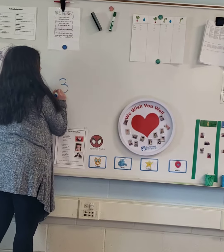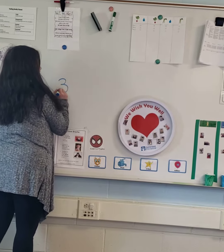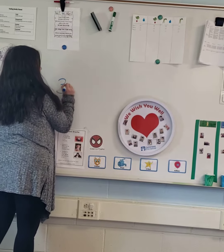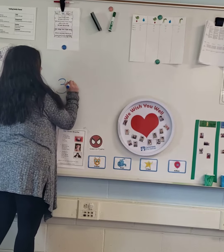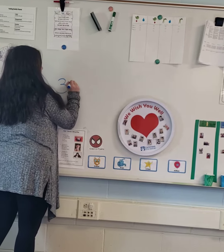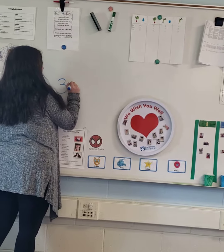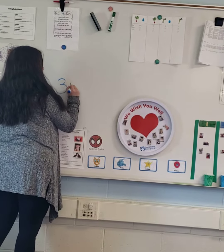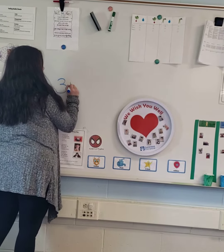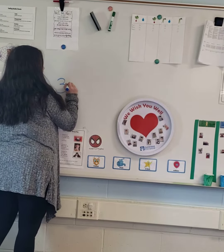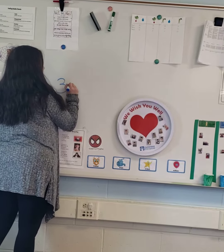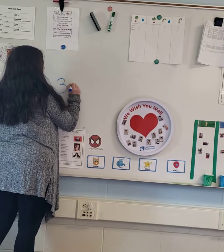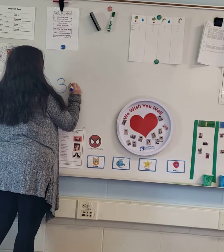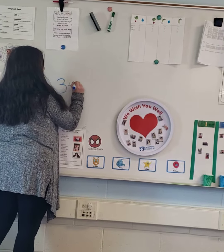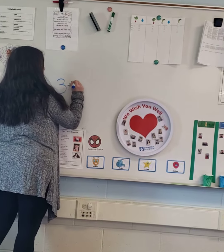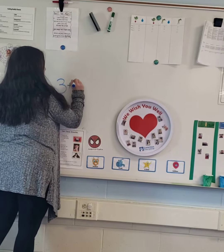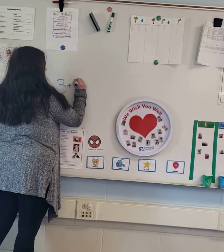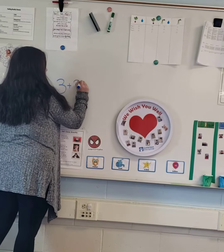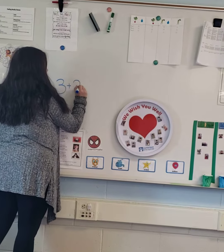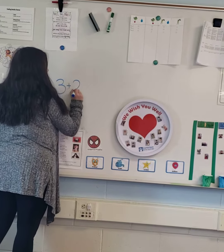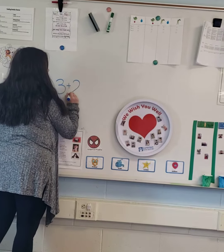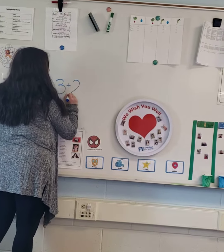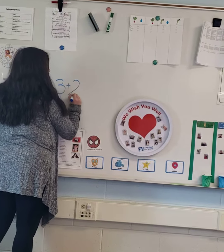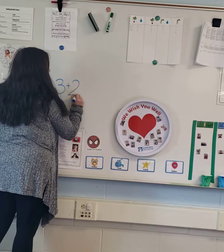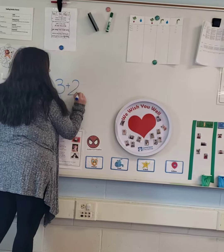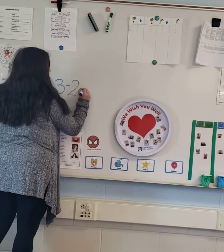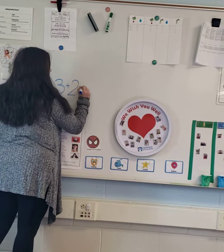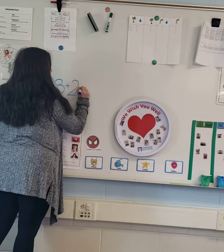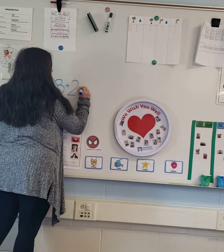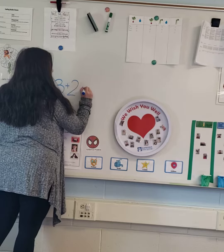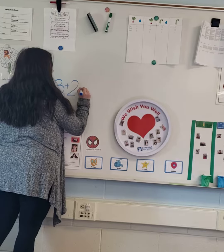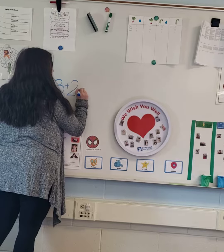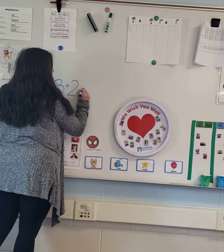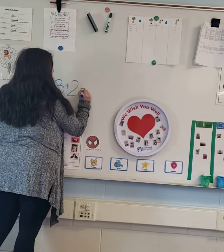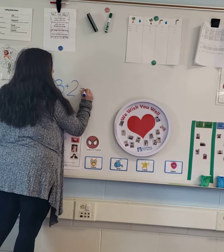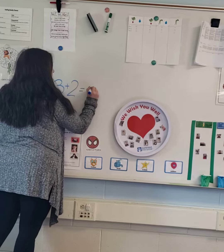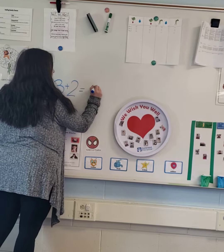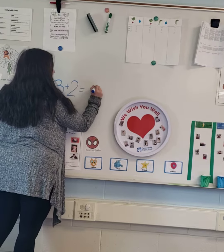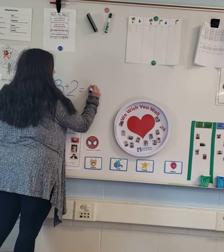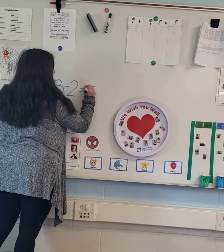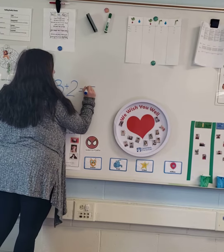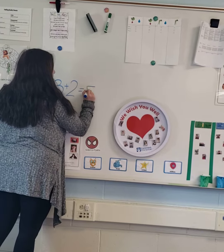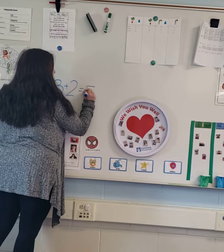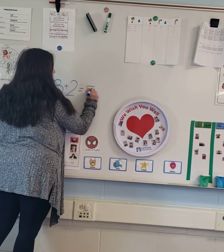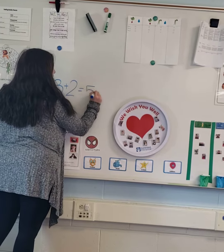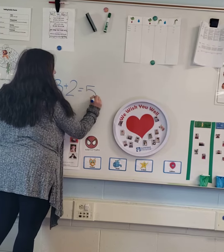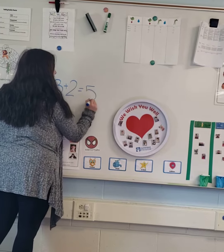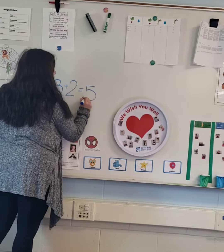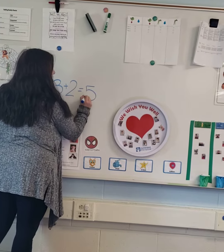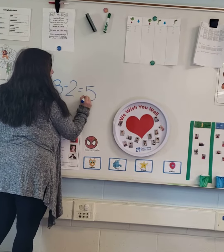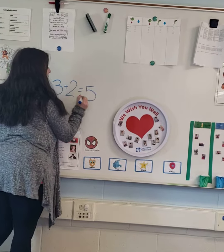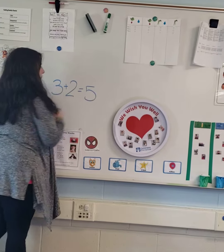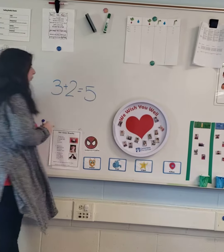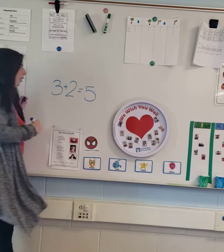Three plus two equals five. Whoa.